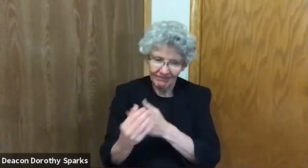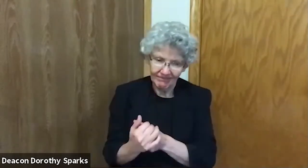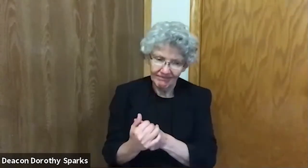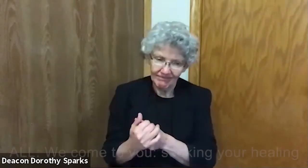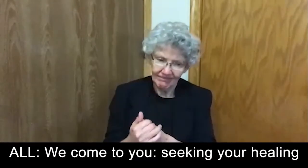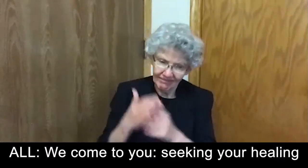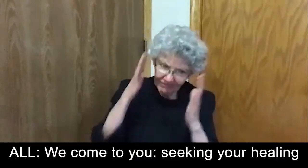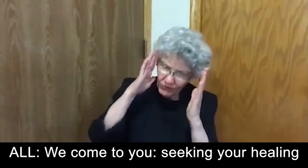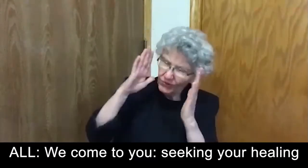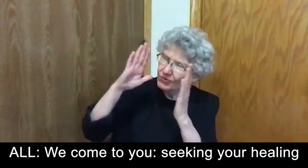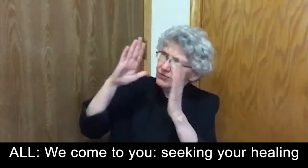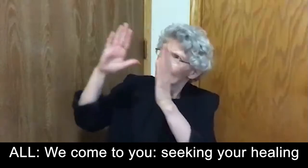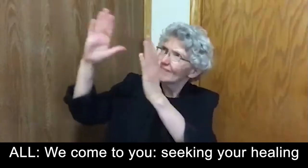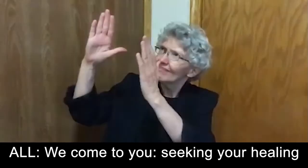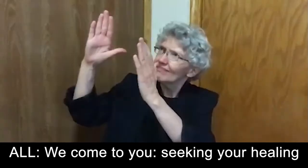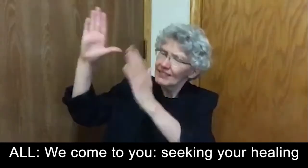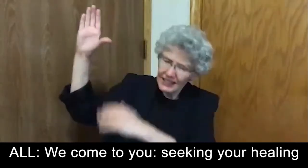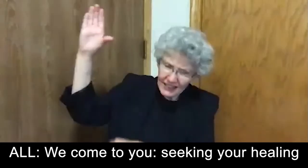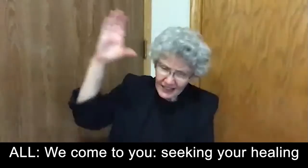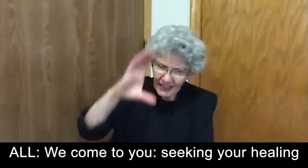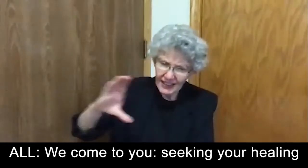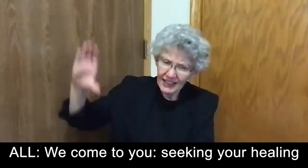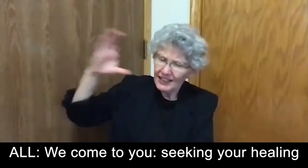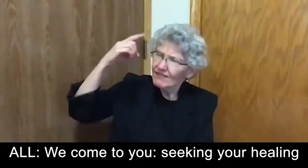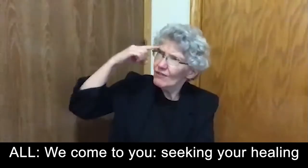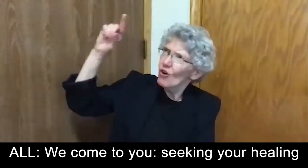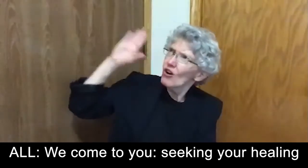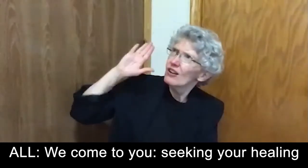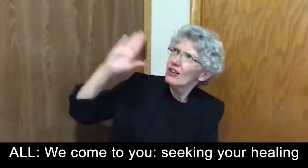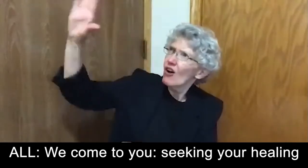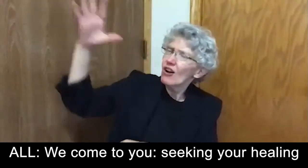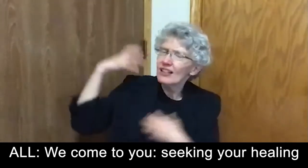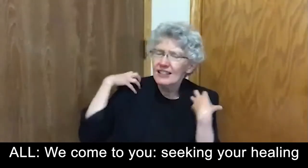altogether we come to you seeking healing